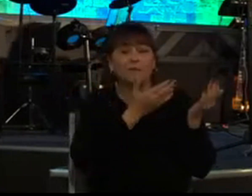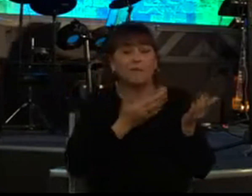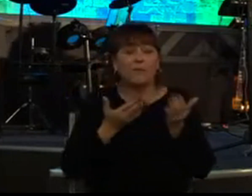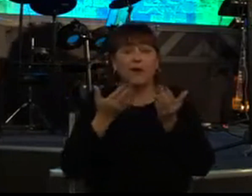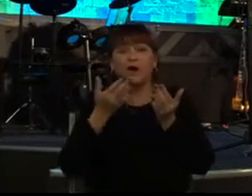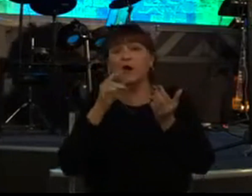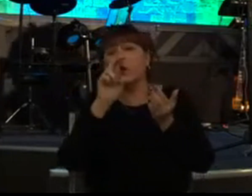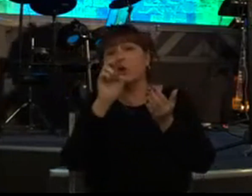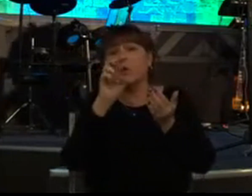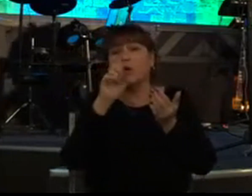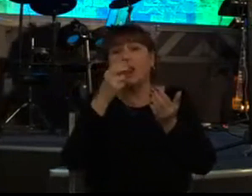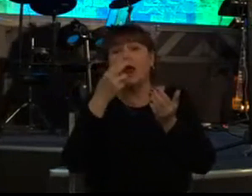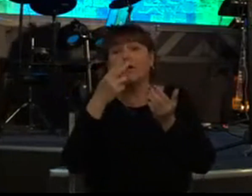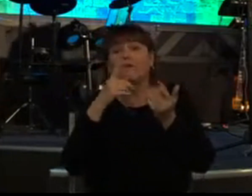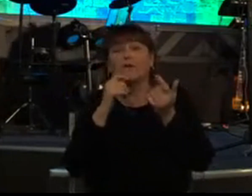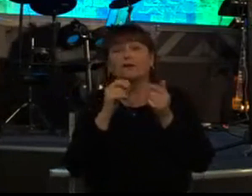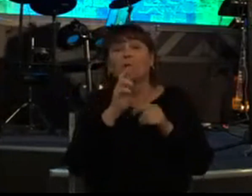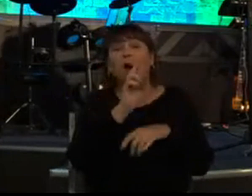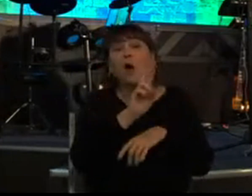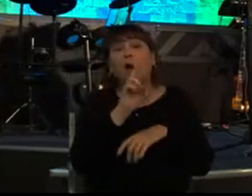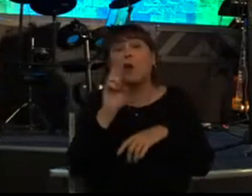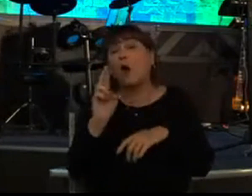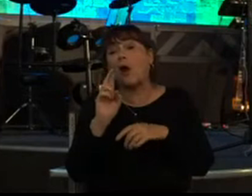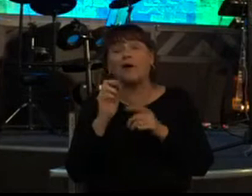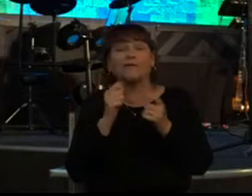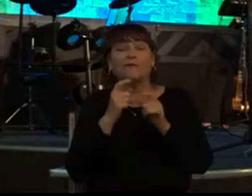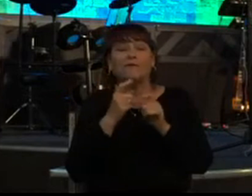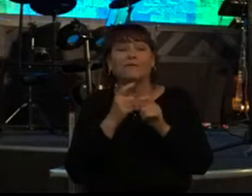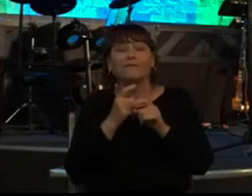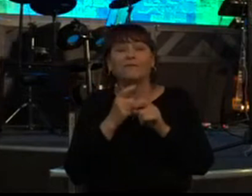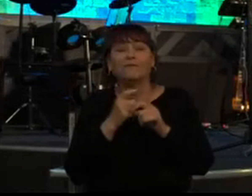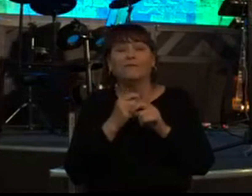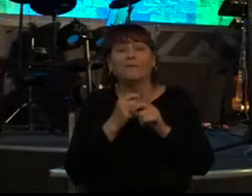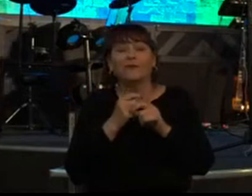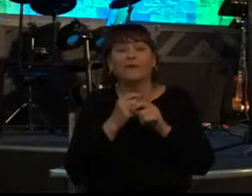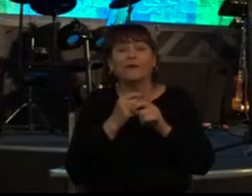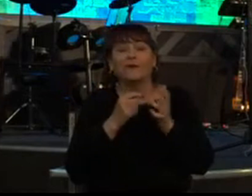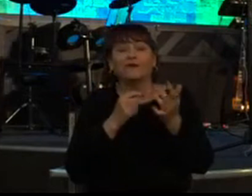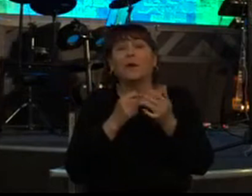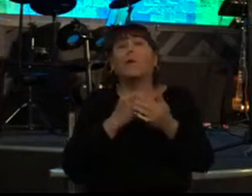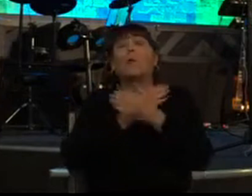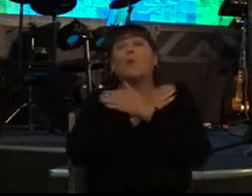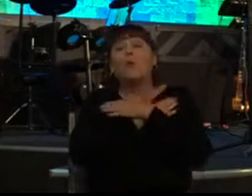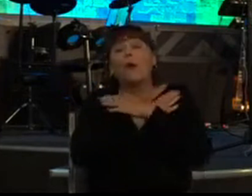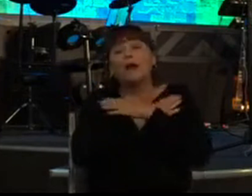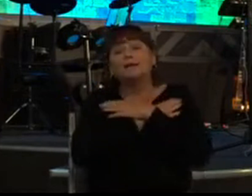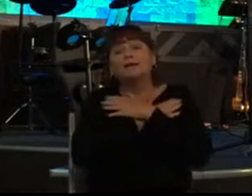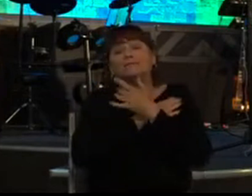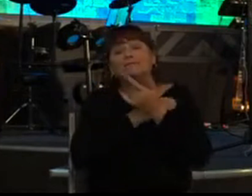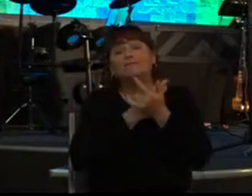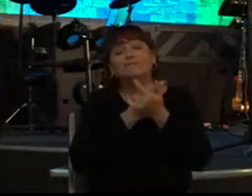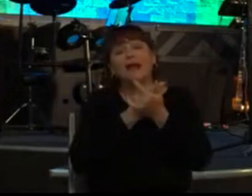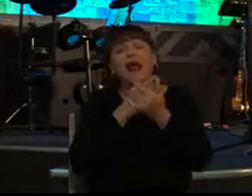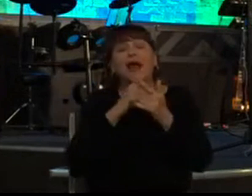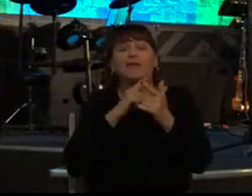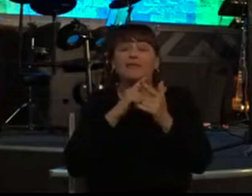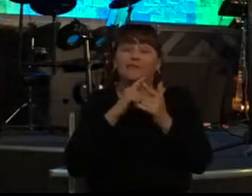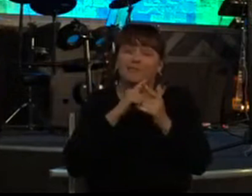r and r off the battlefield well he'd go sleep with his wife and then we could pass a child off as uriah's